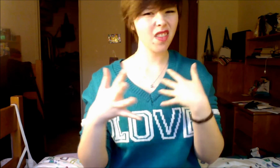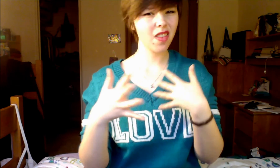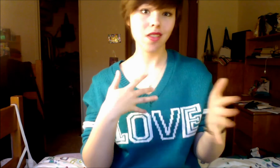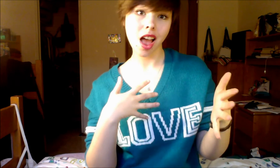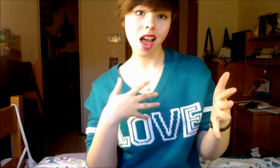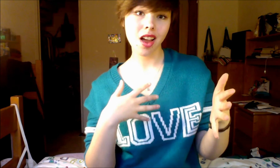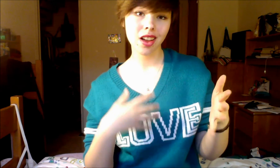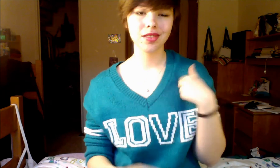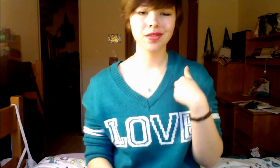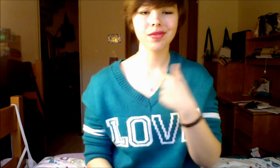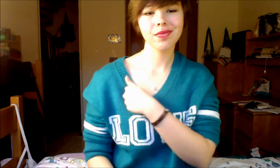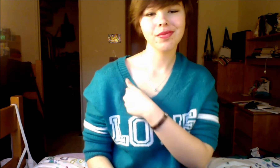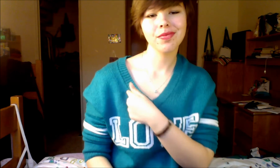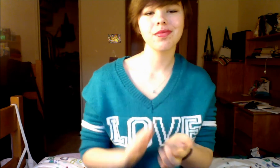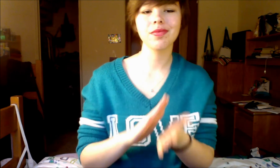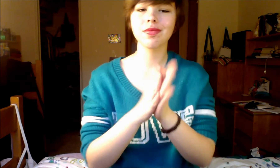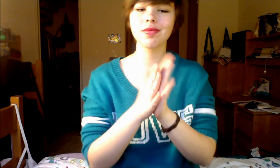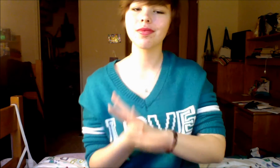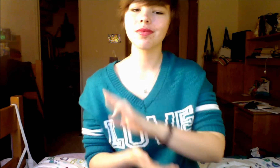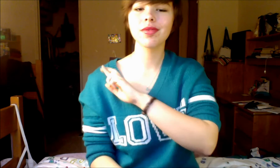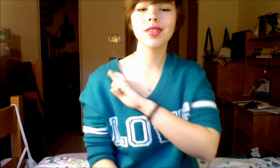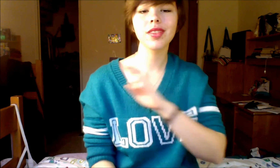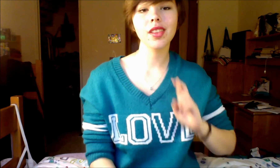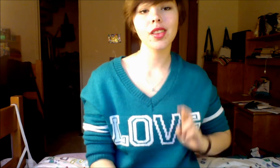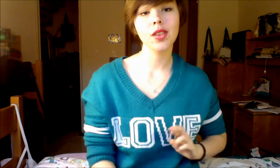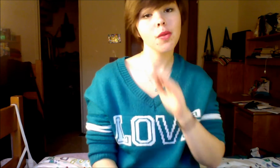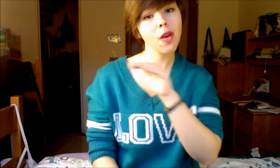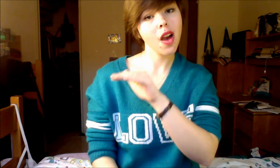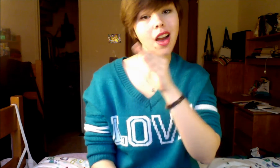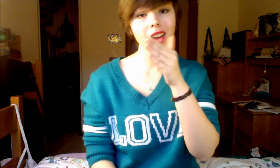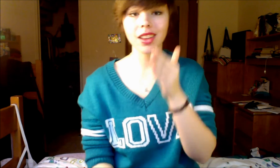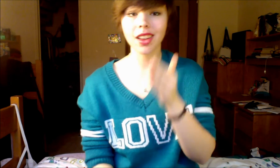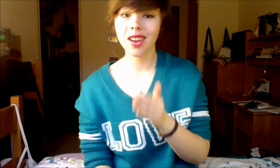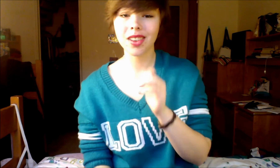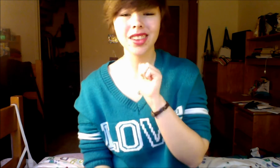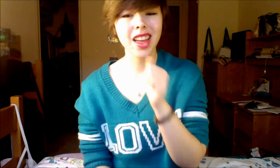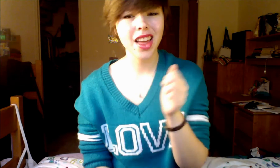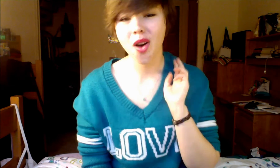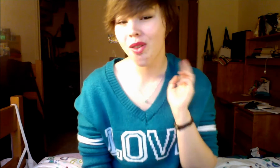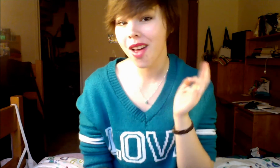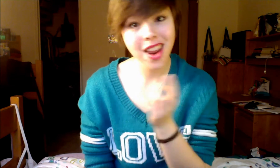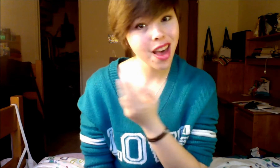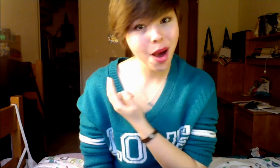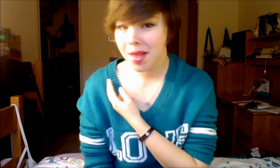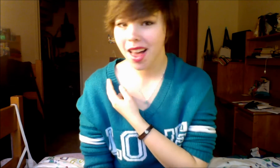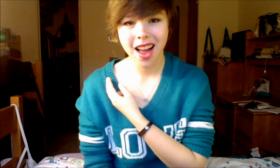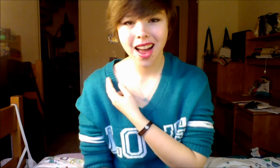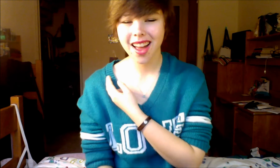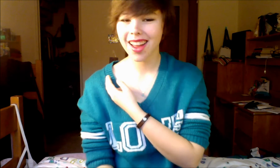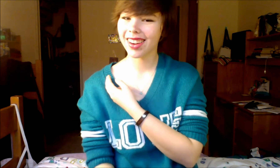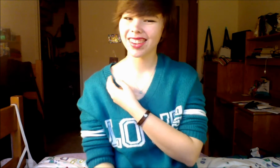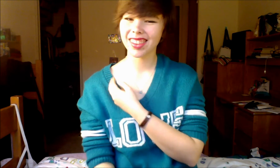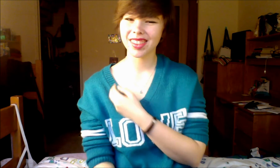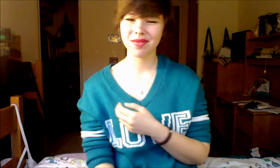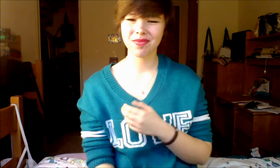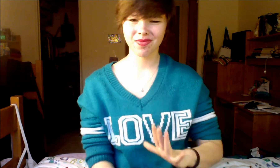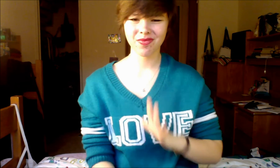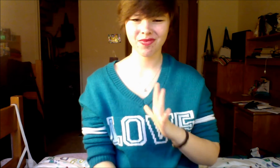love affair And we'll never be royals It's the one in our blood That kind of